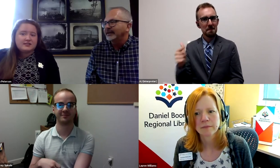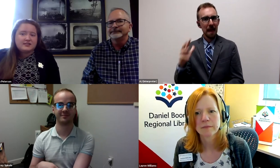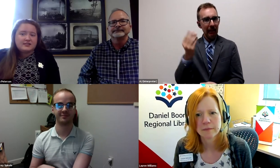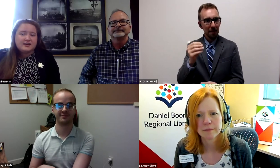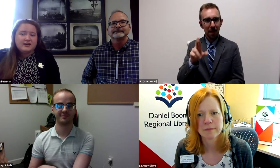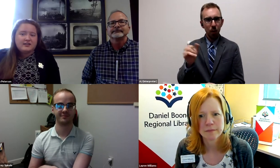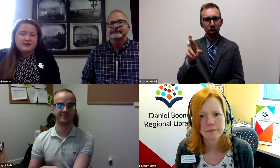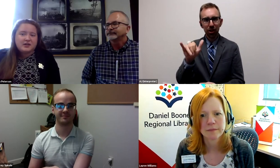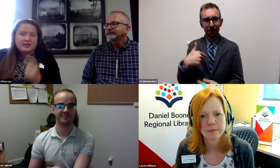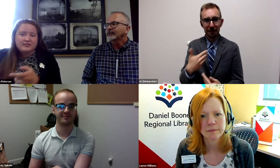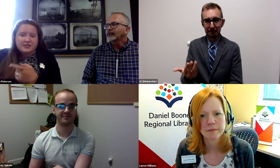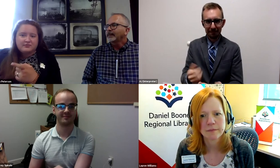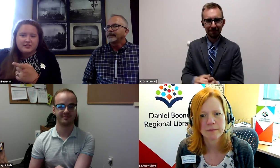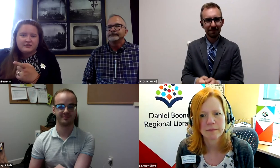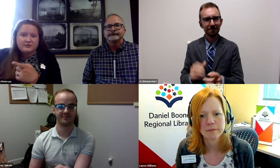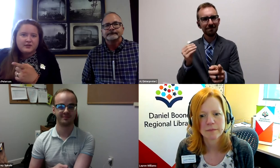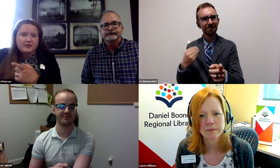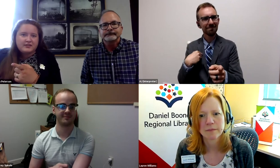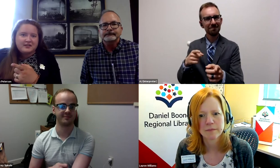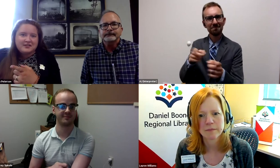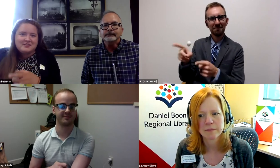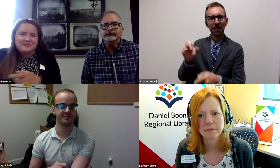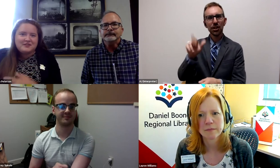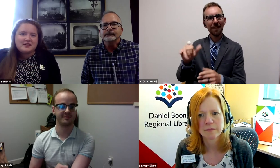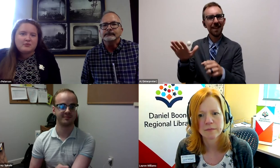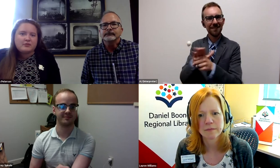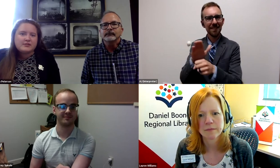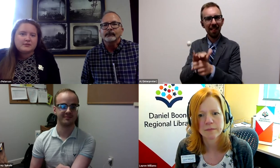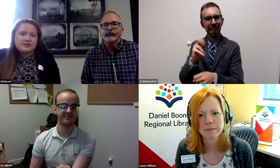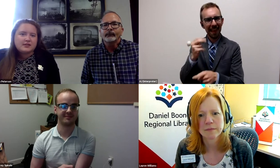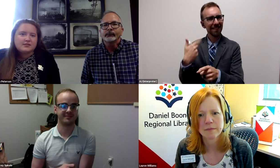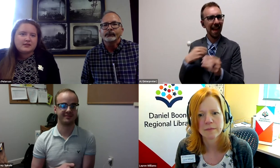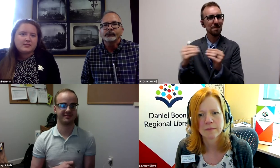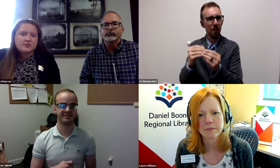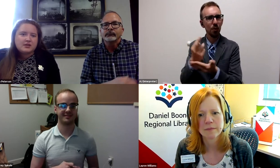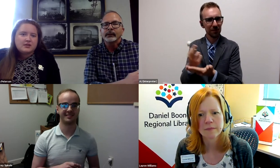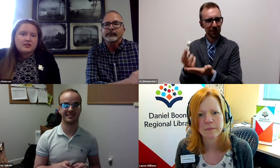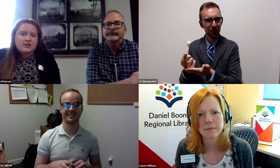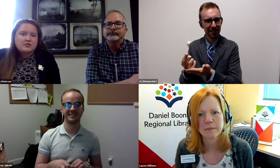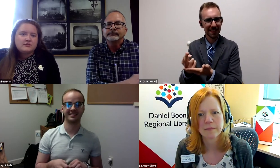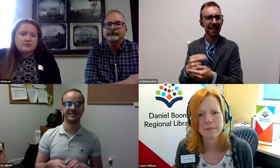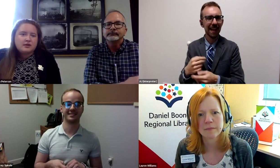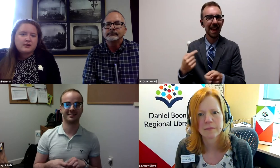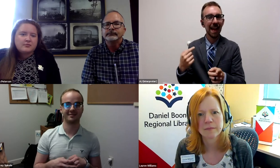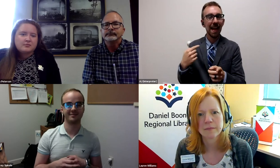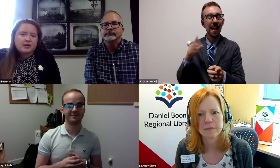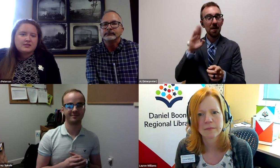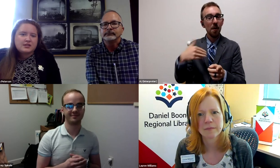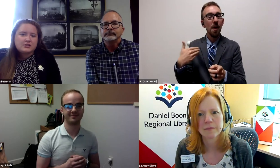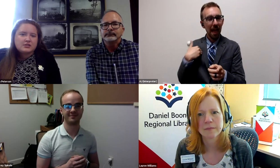Jeffrey. Yeah. I can have Jeffrey fill in if he's got more resources. They do